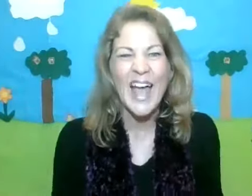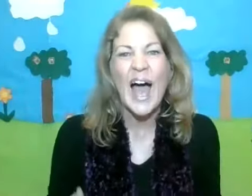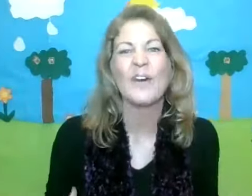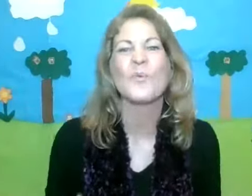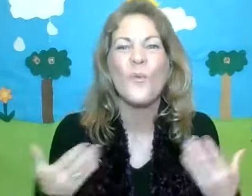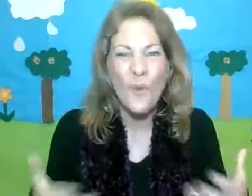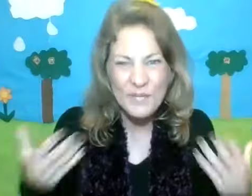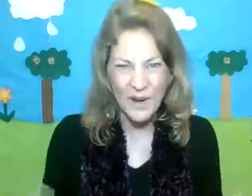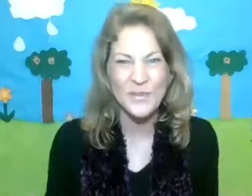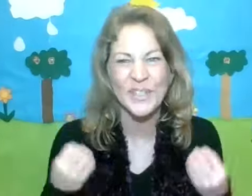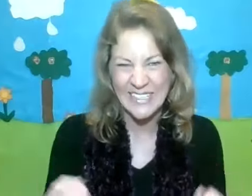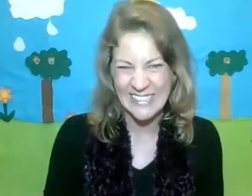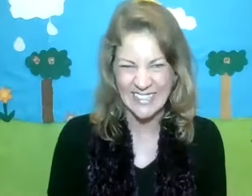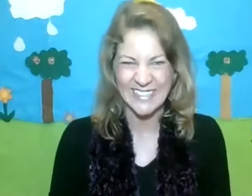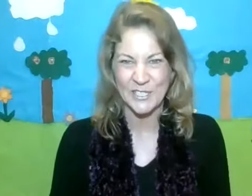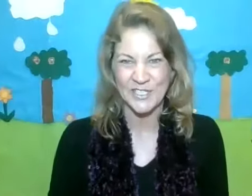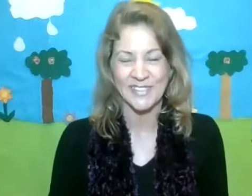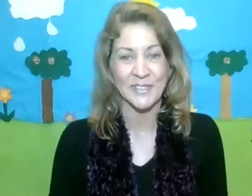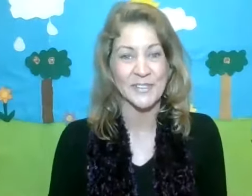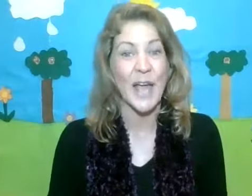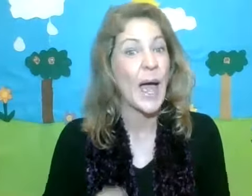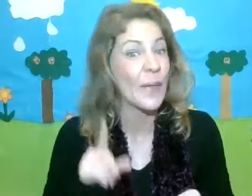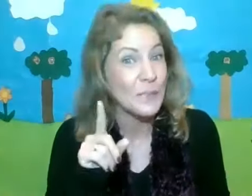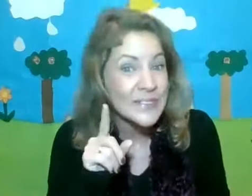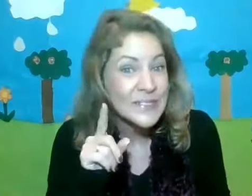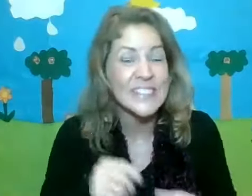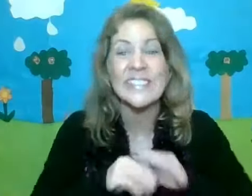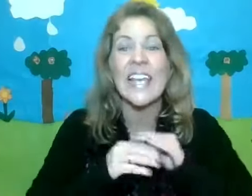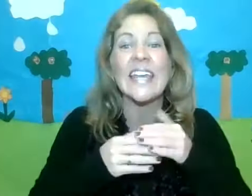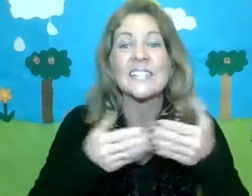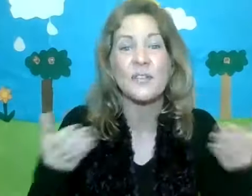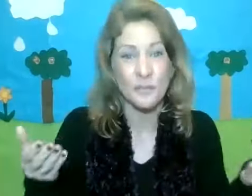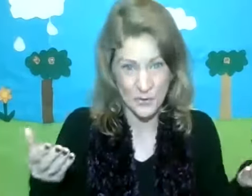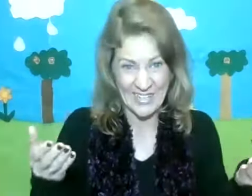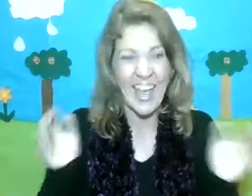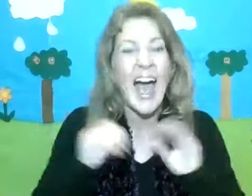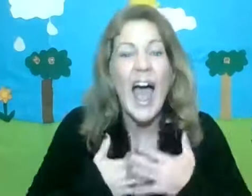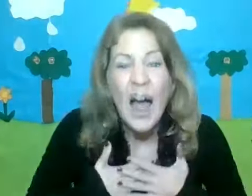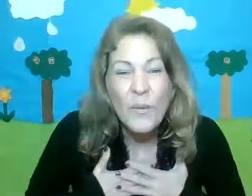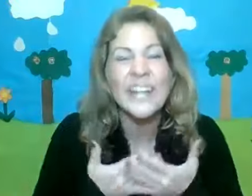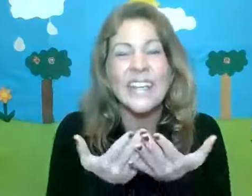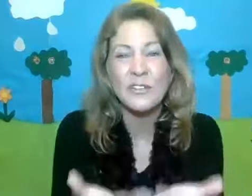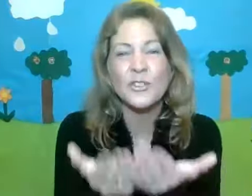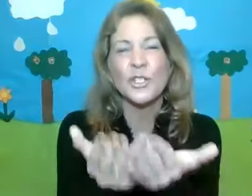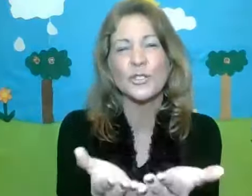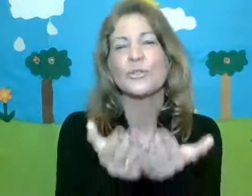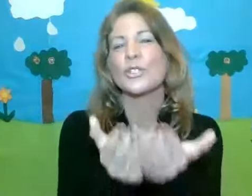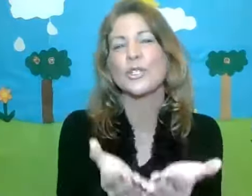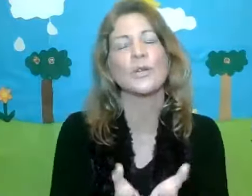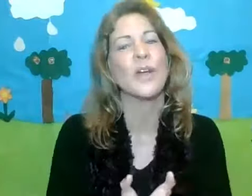how to warm up your ESL teaching skills. And the best news is it's free. Our gift to you to show you that